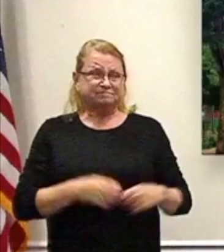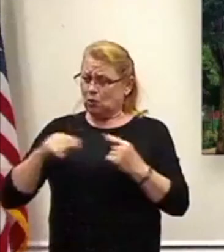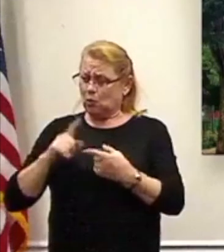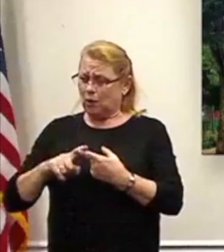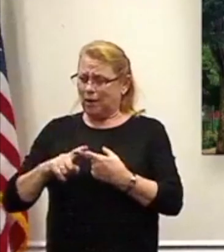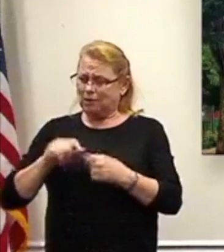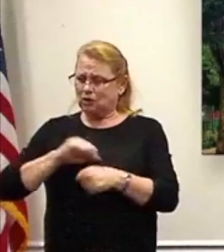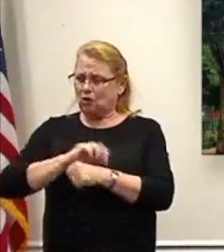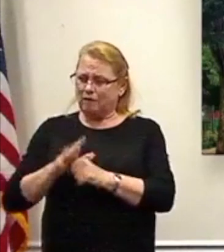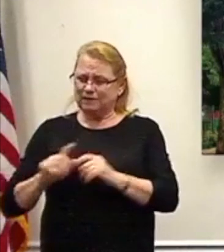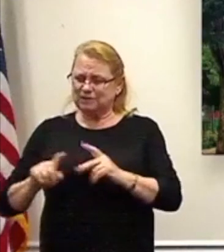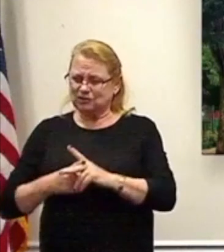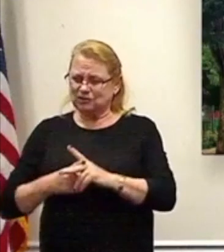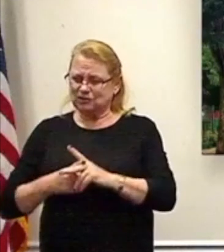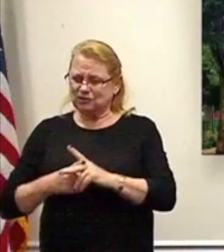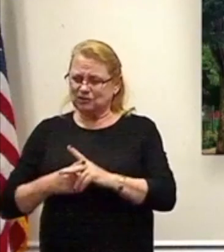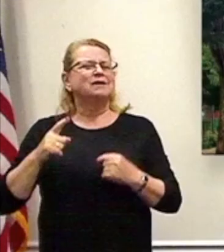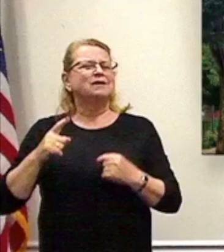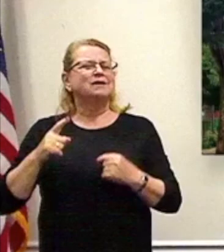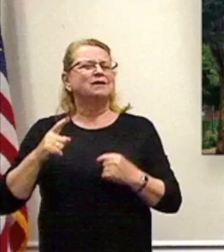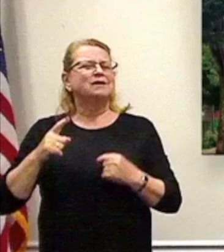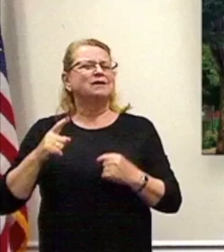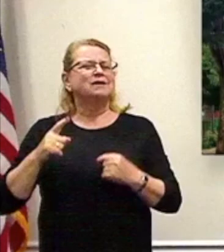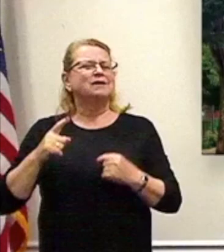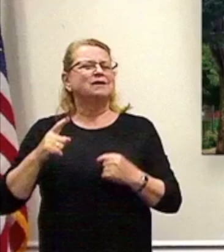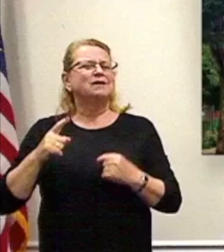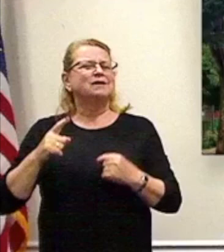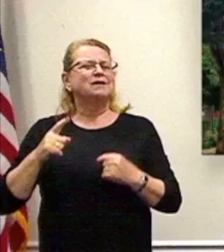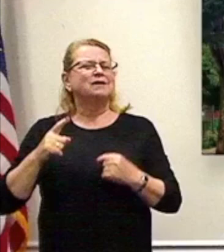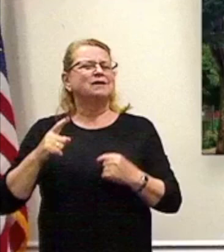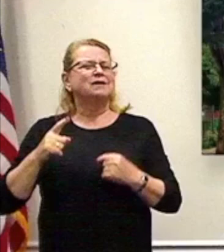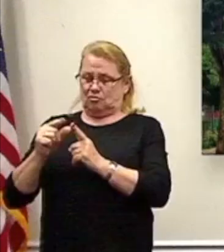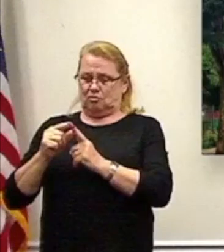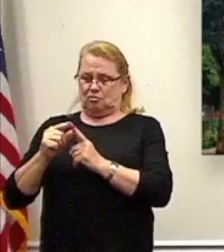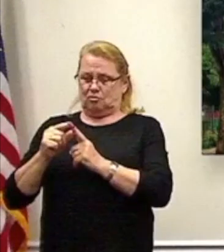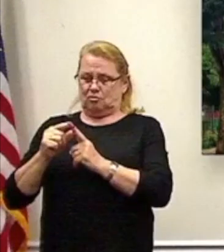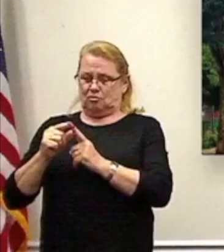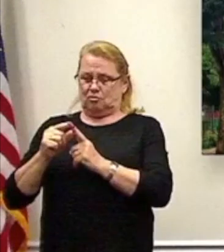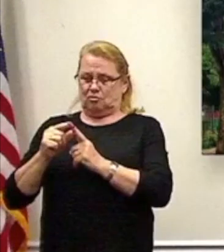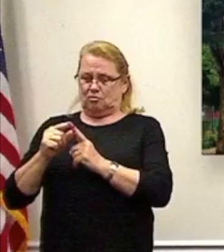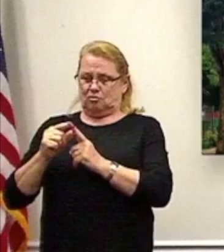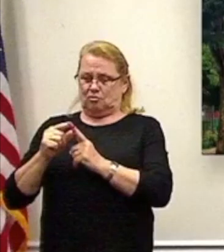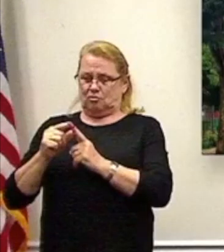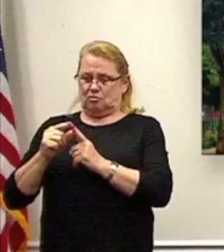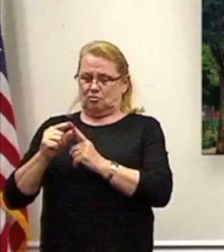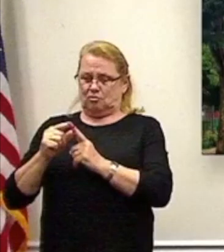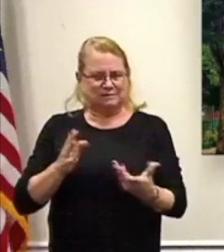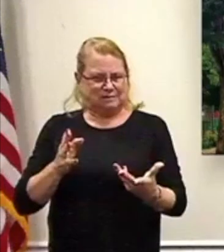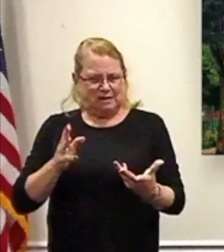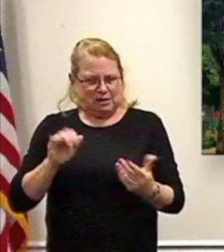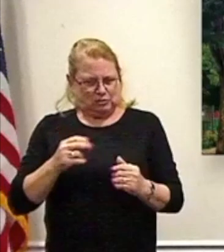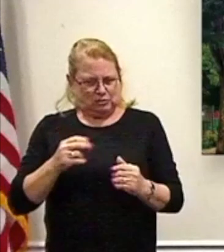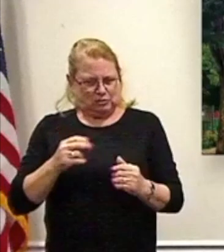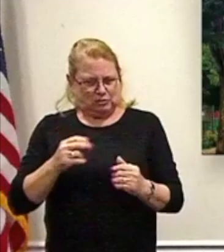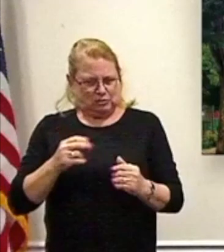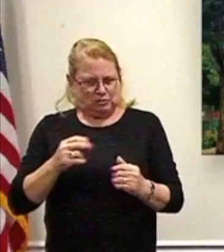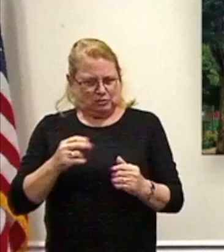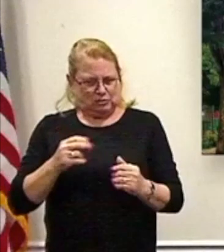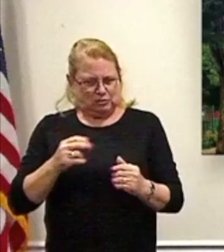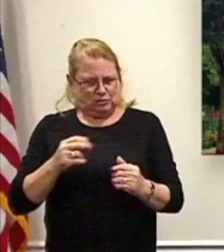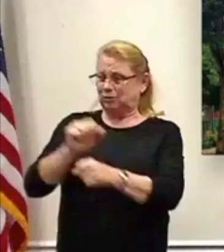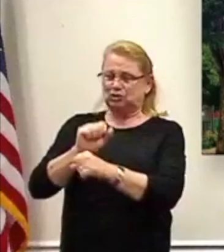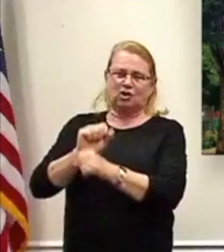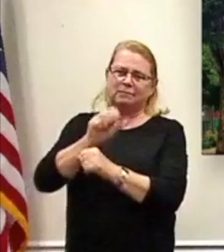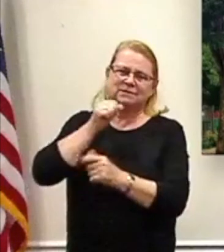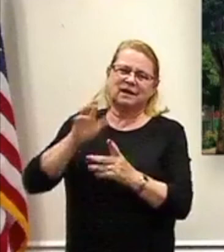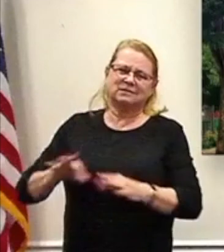use the term essential businesses, as if to suggest that someone's job isn't essential. I don't – it doesn't matter where